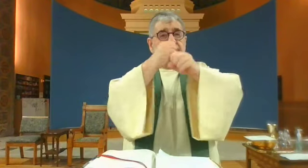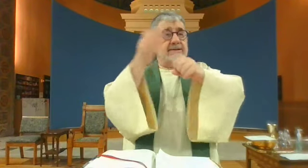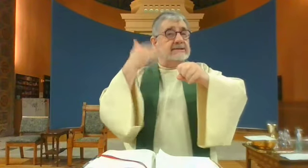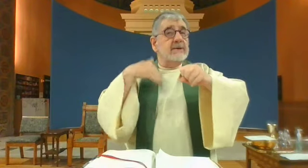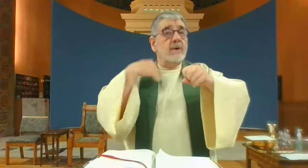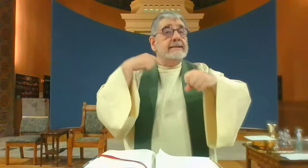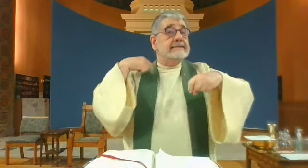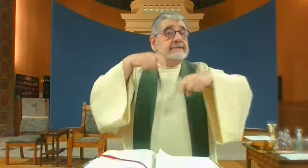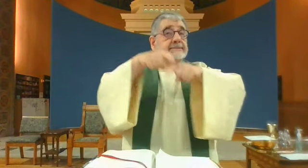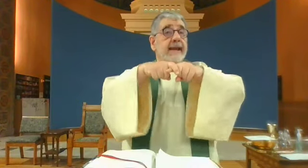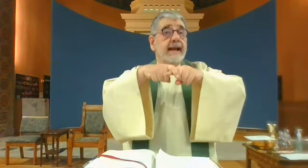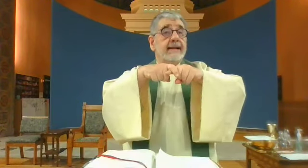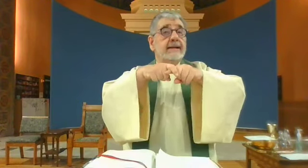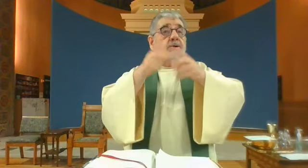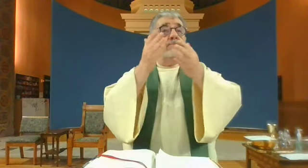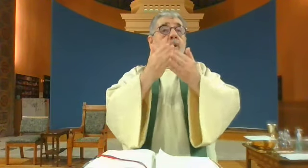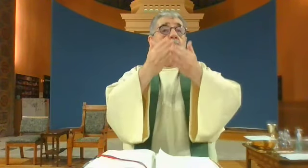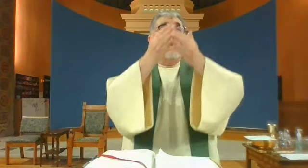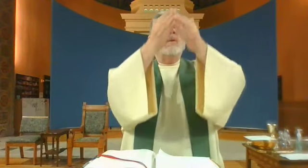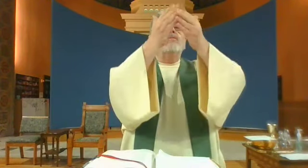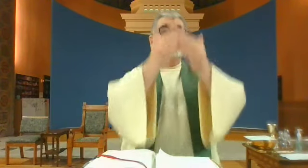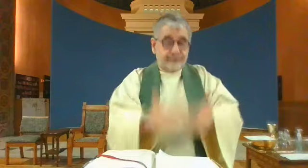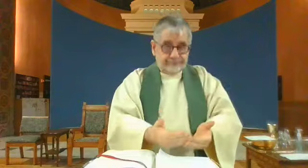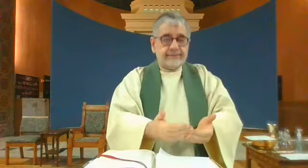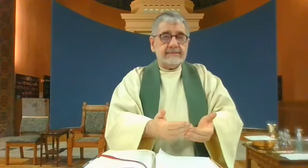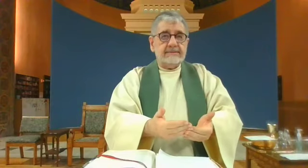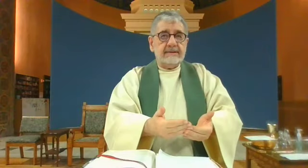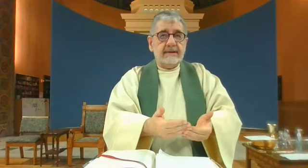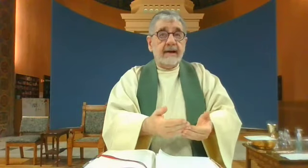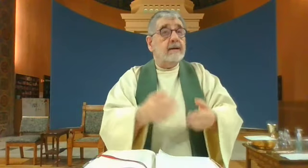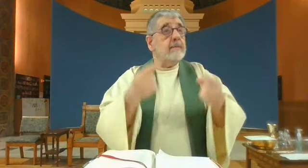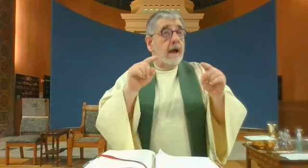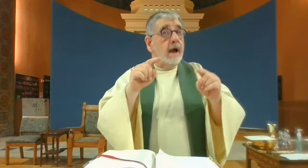about 400 years ago. There are some people in a boat